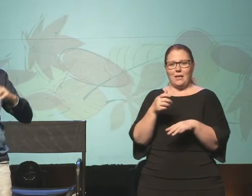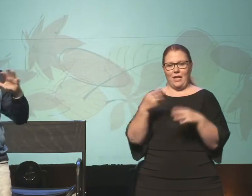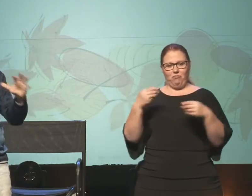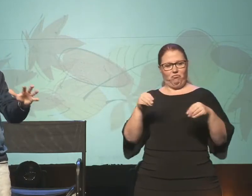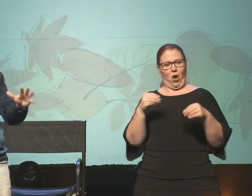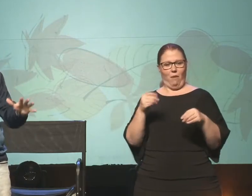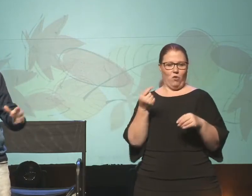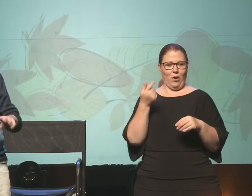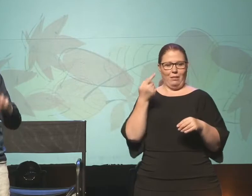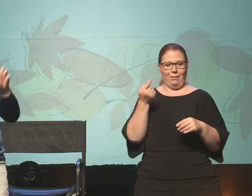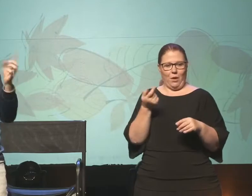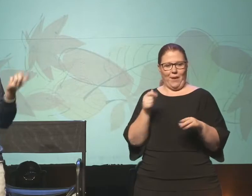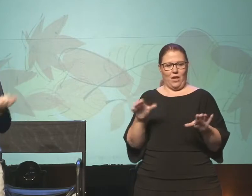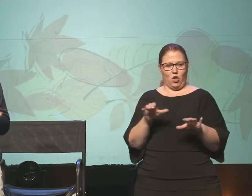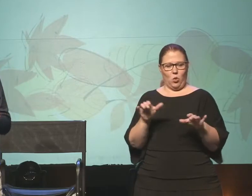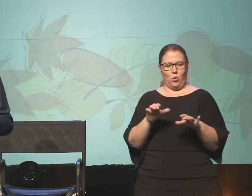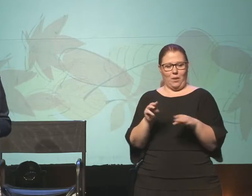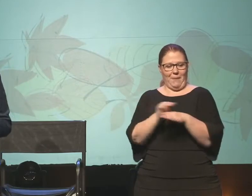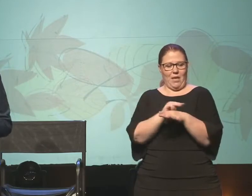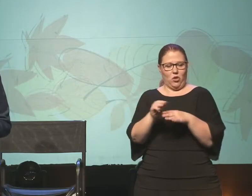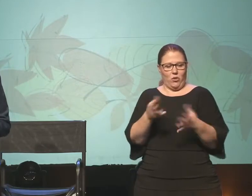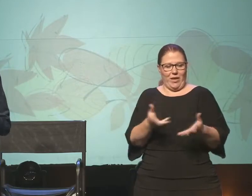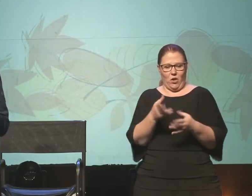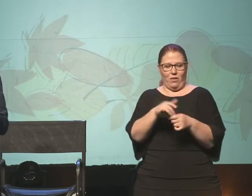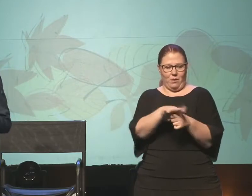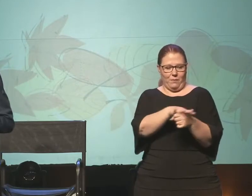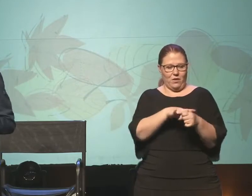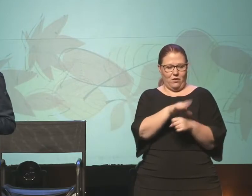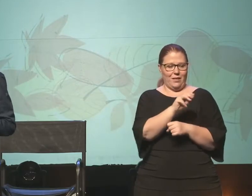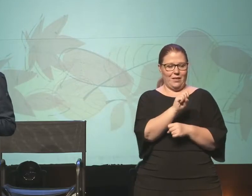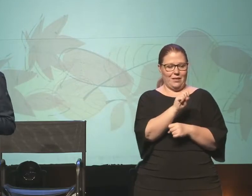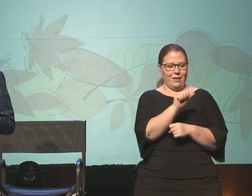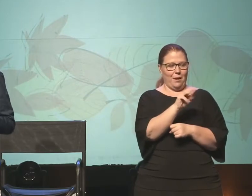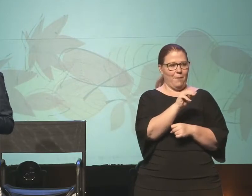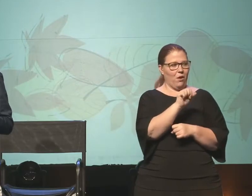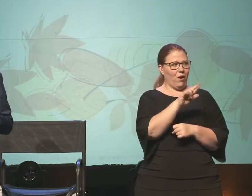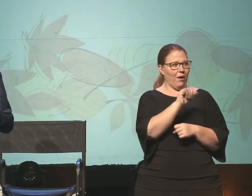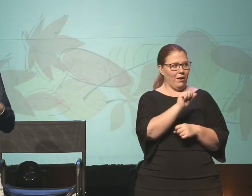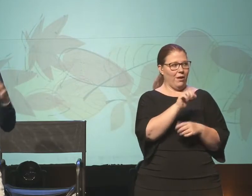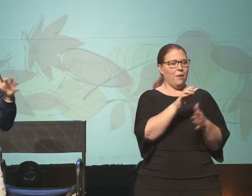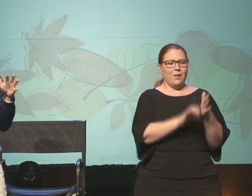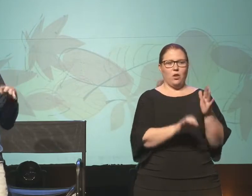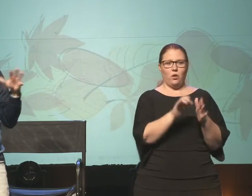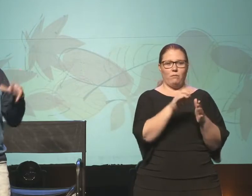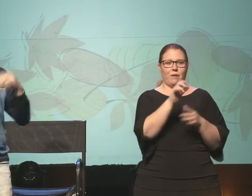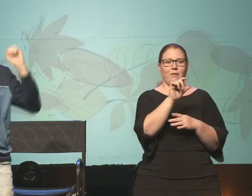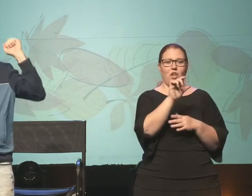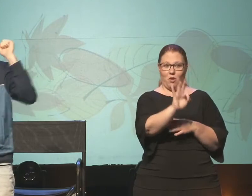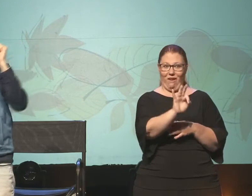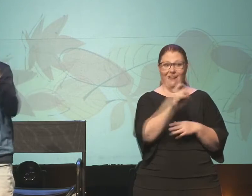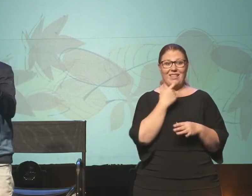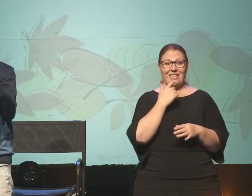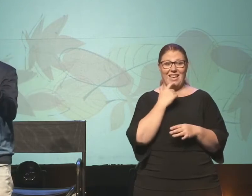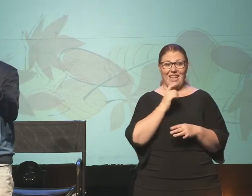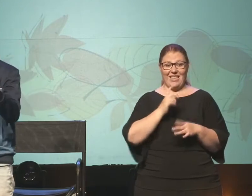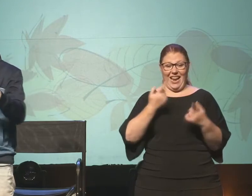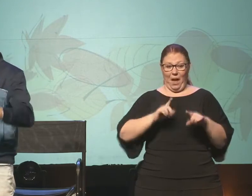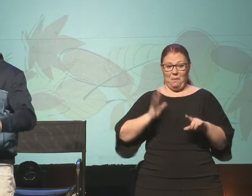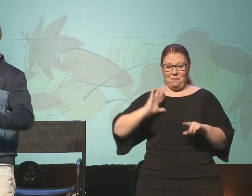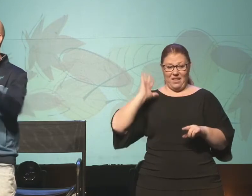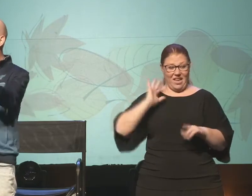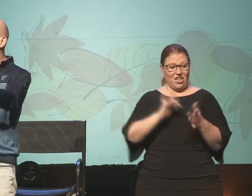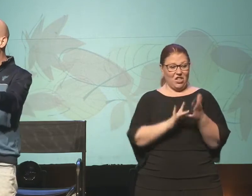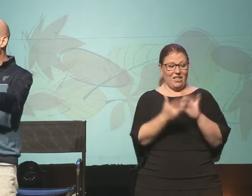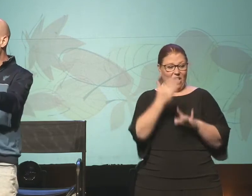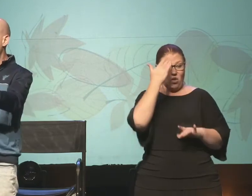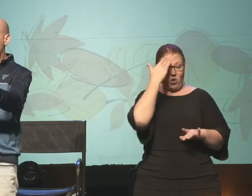he wanted to do some ministry in this region of Samaria. But it says in Luke chapter 9, verse 51, that it happened in those days that Jesus knew